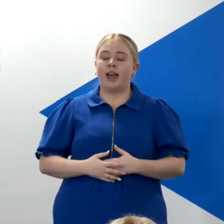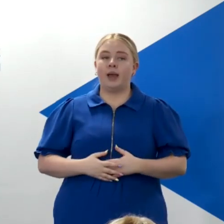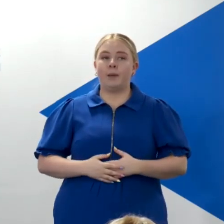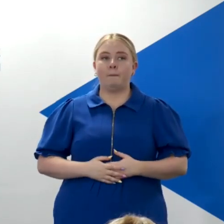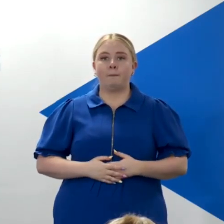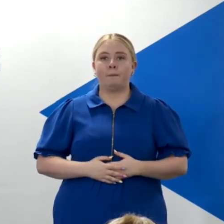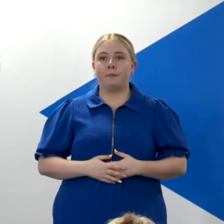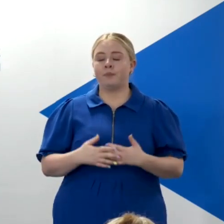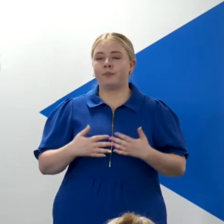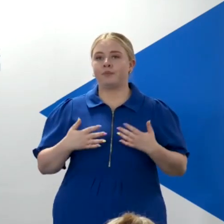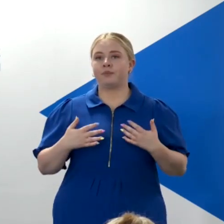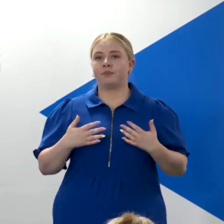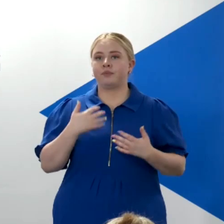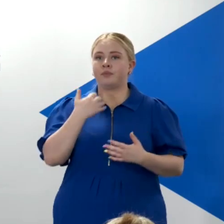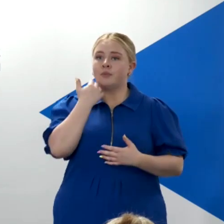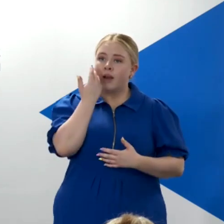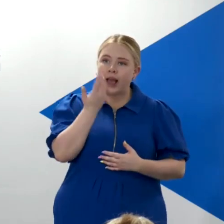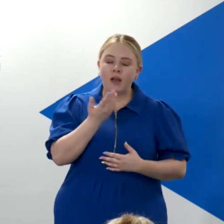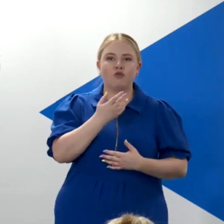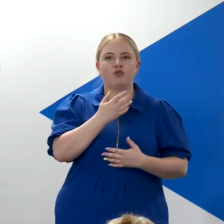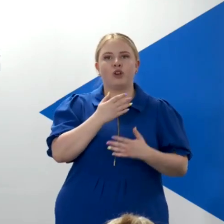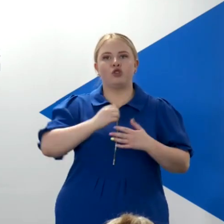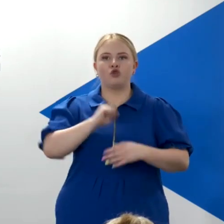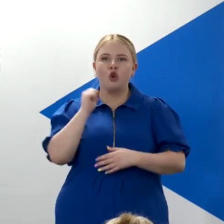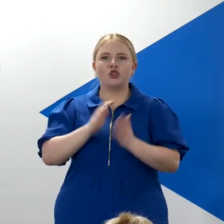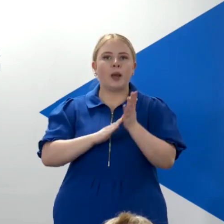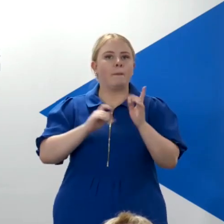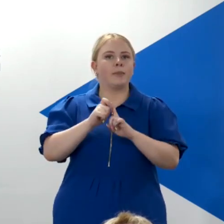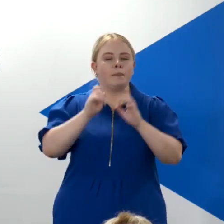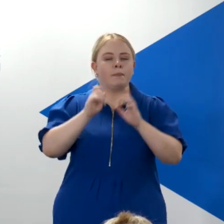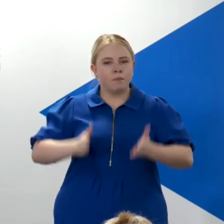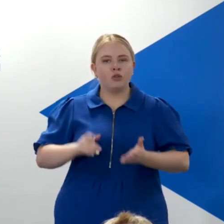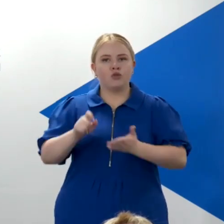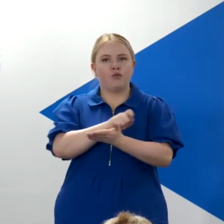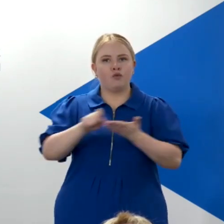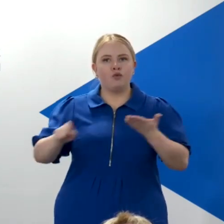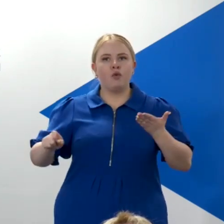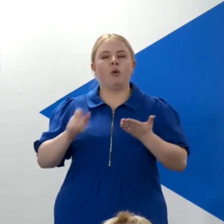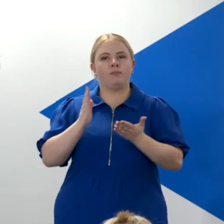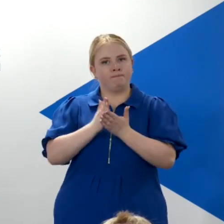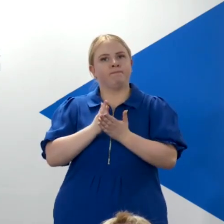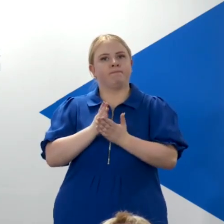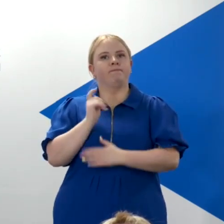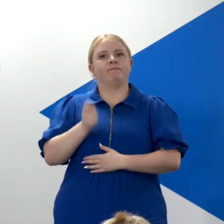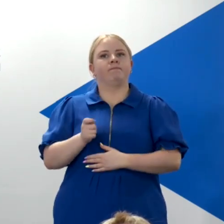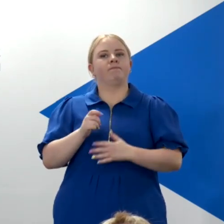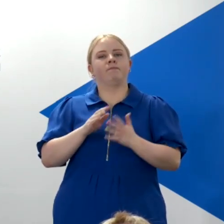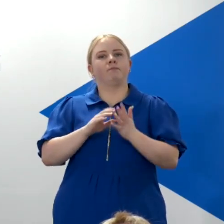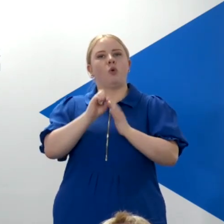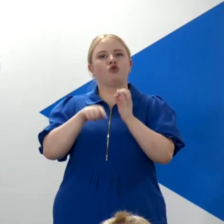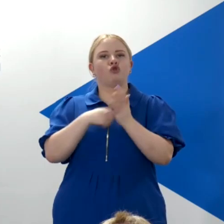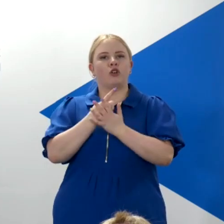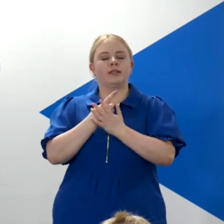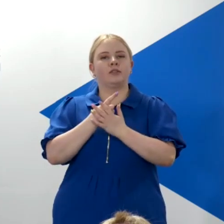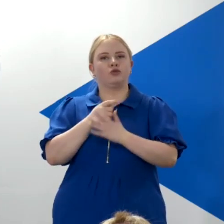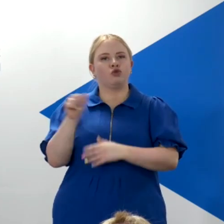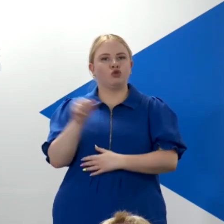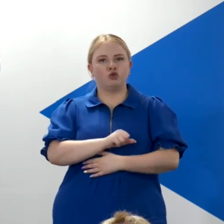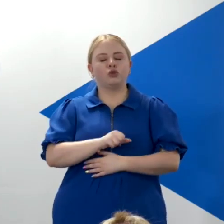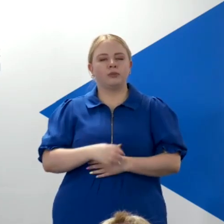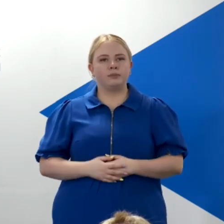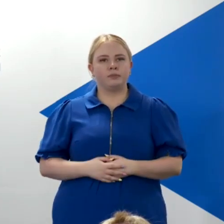Scottish MP must vote to sanction Boris Johnson. I think those that